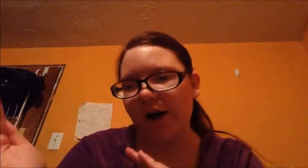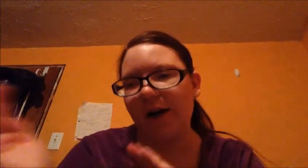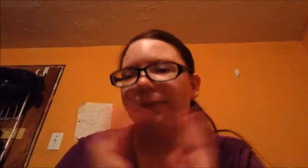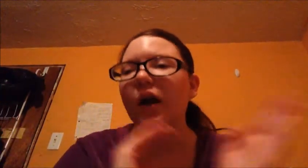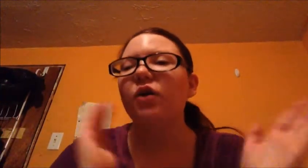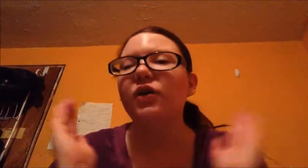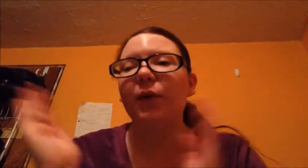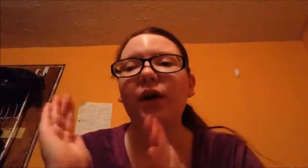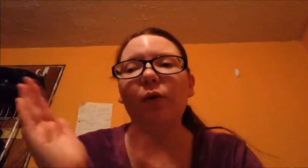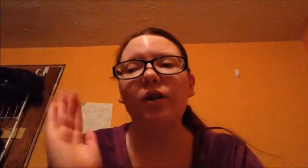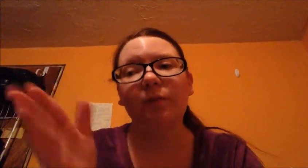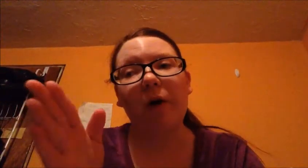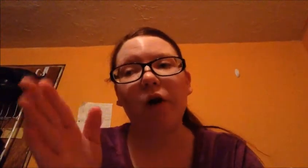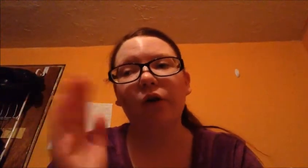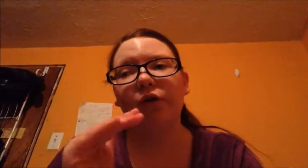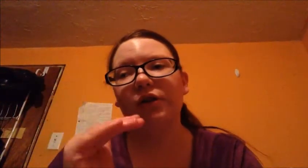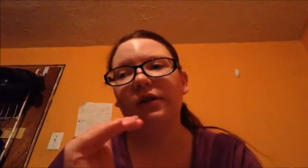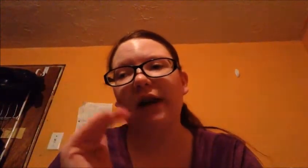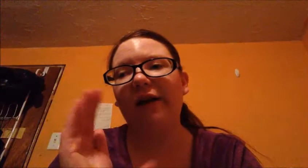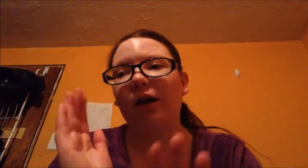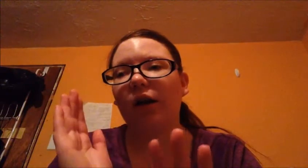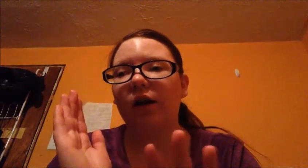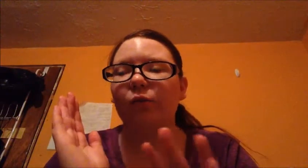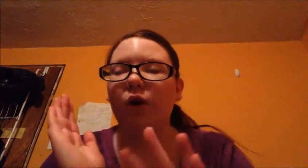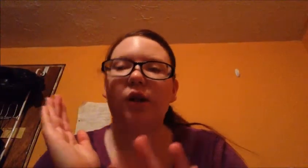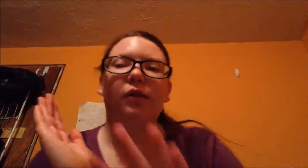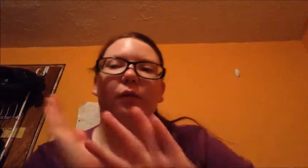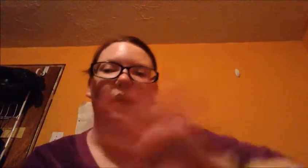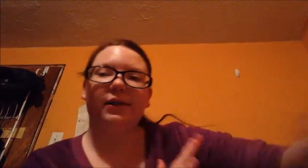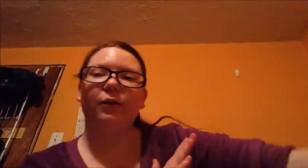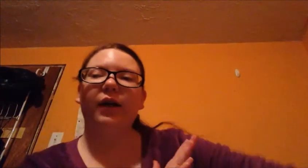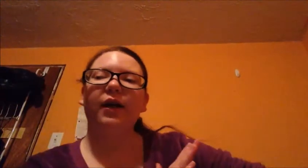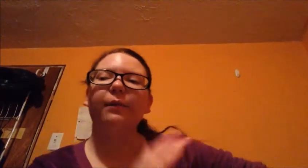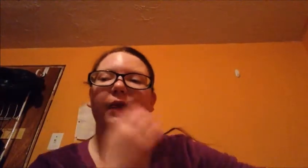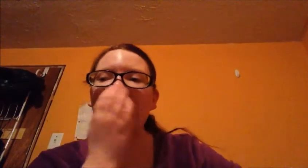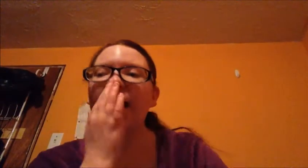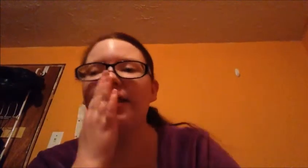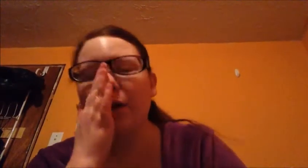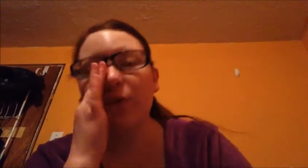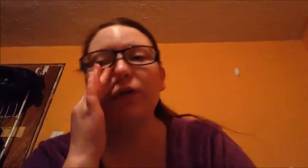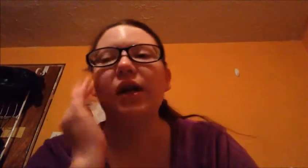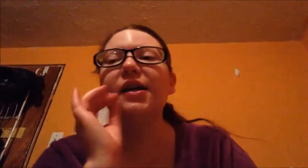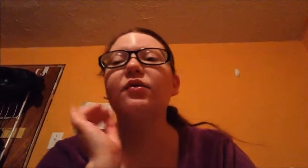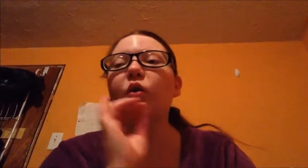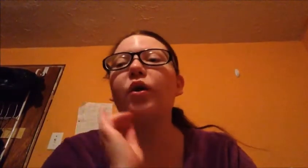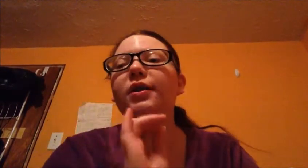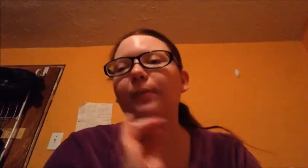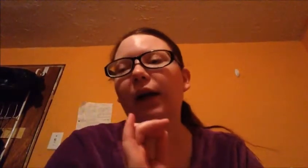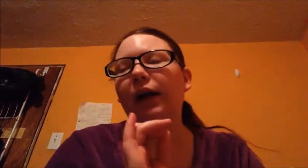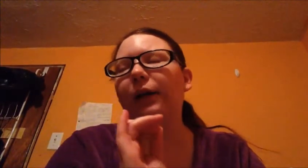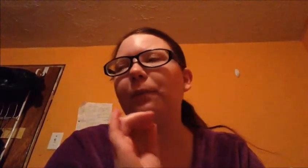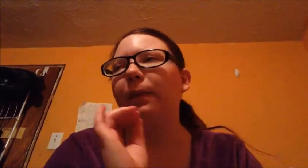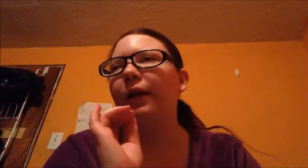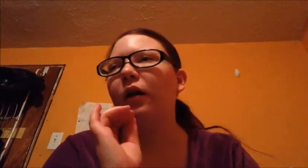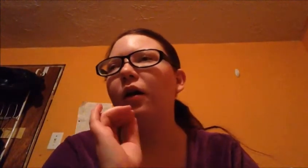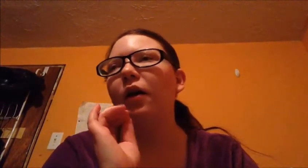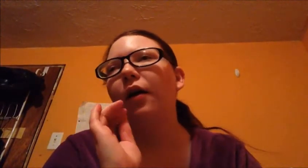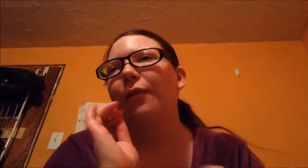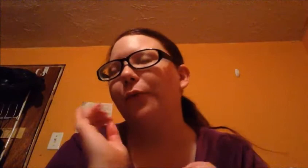Friday. So you will get one tomorrow, you just have not gotten one the rest of the week. And that one is going to be the